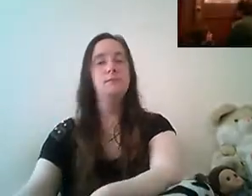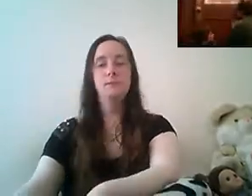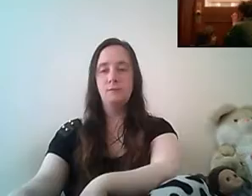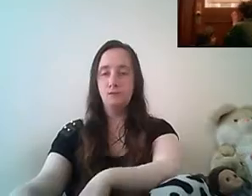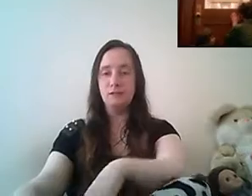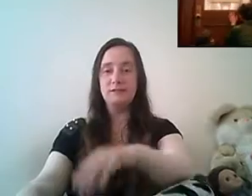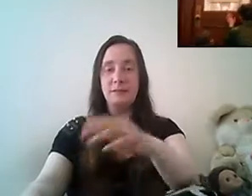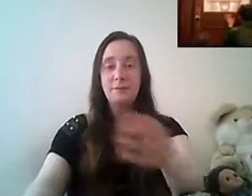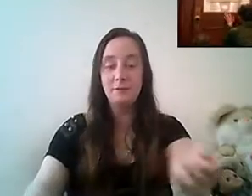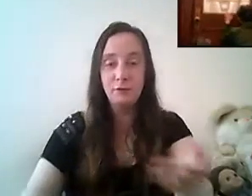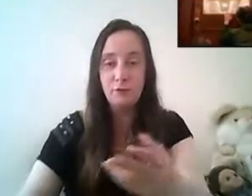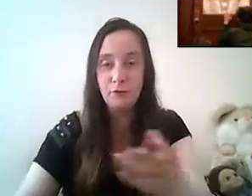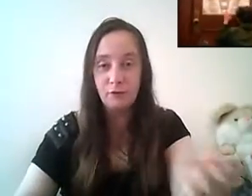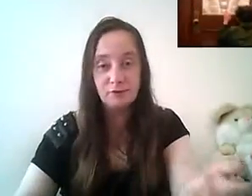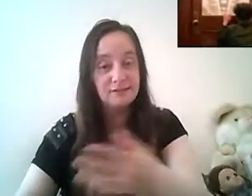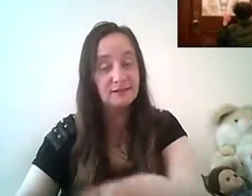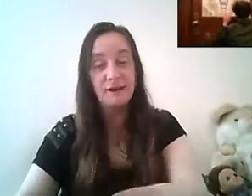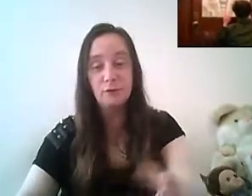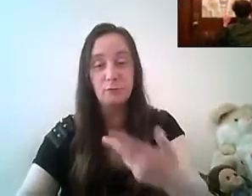so is this happening right now or is this scenario come on